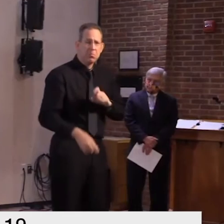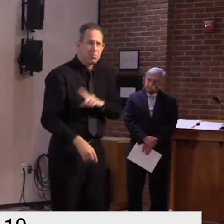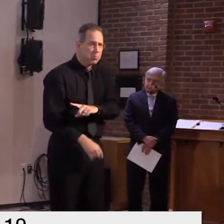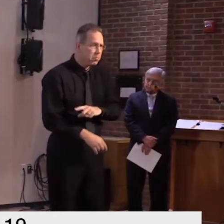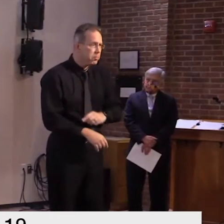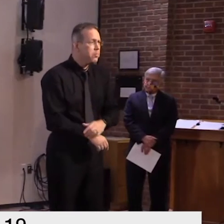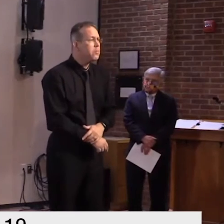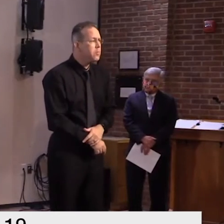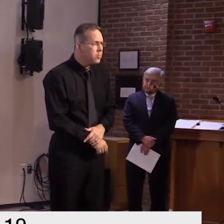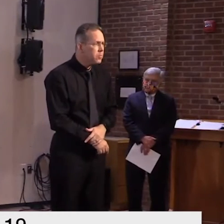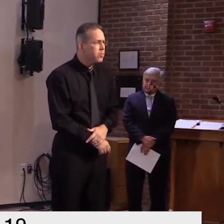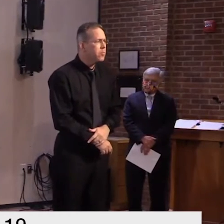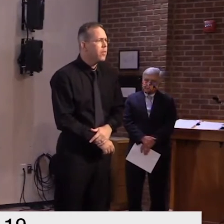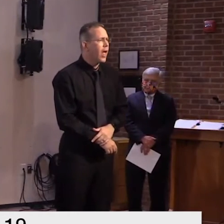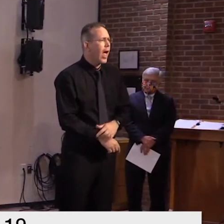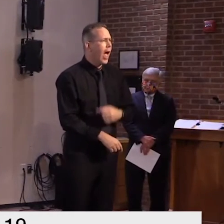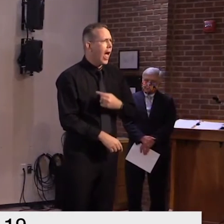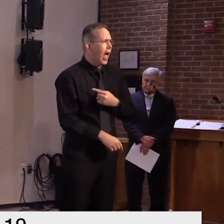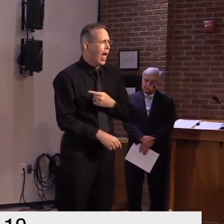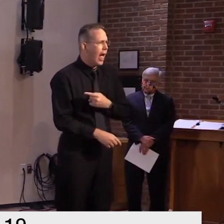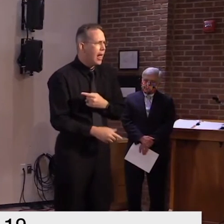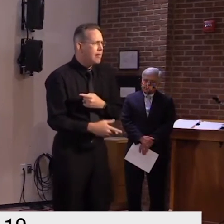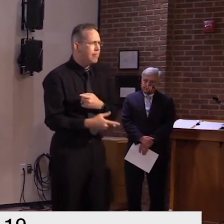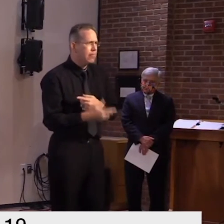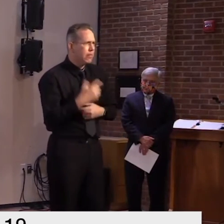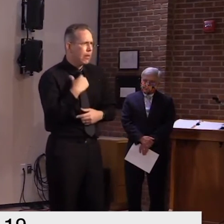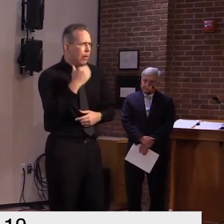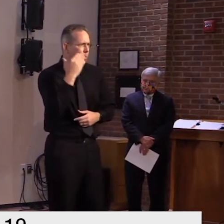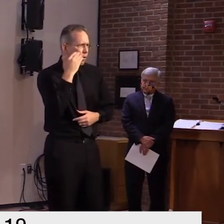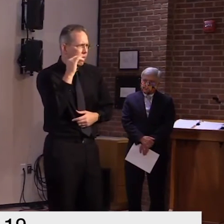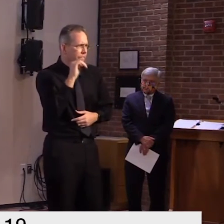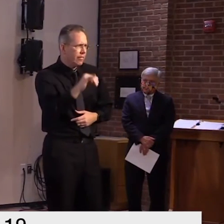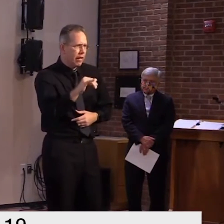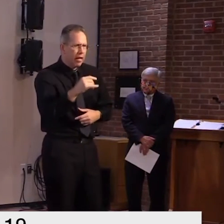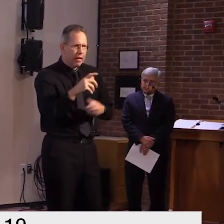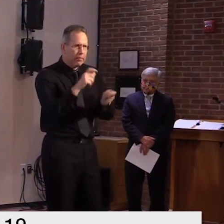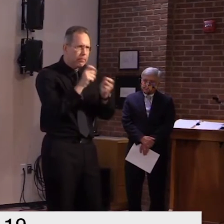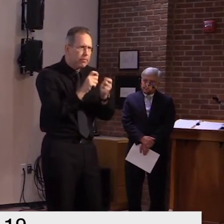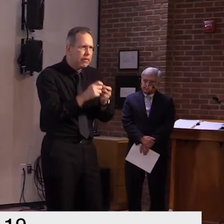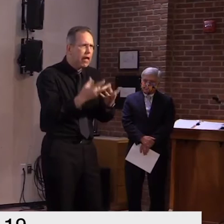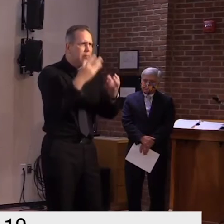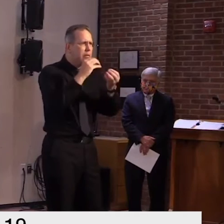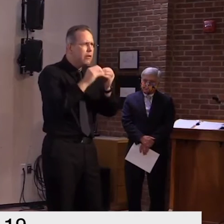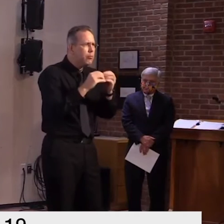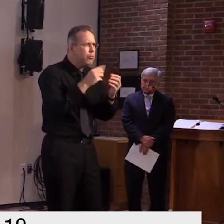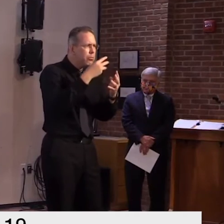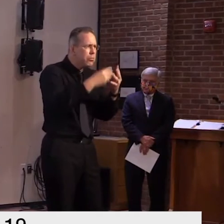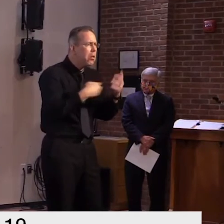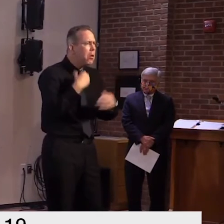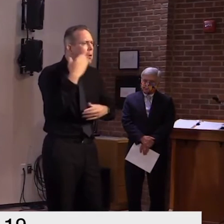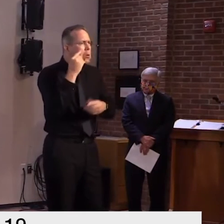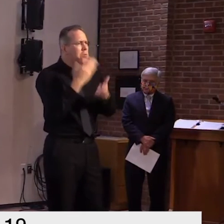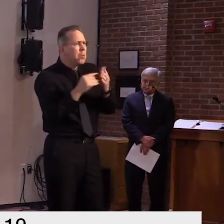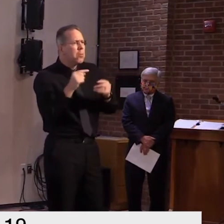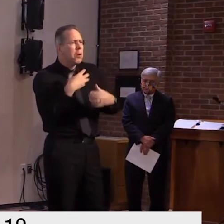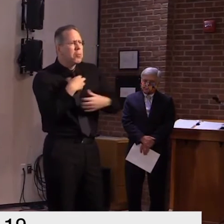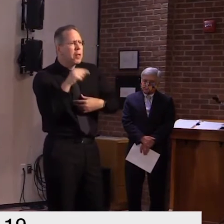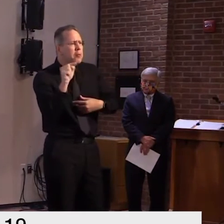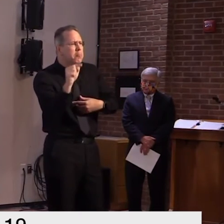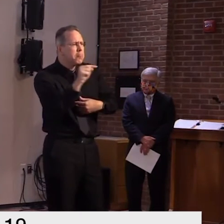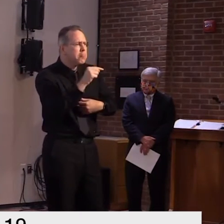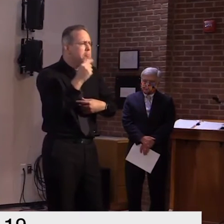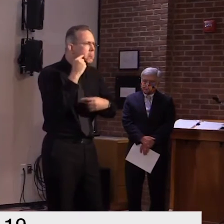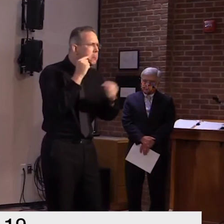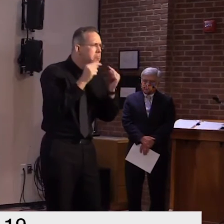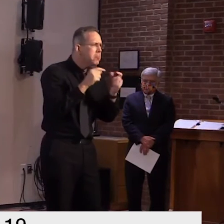magnitude of those complaints commissioner shirling or secretary curly yes sir i am on the